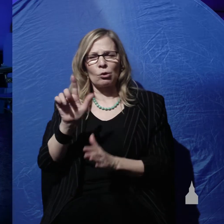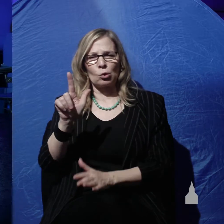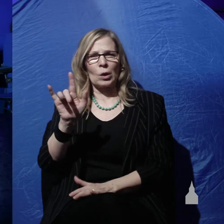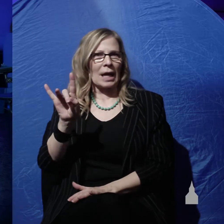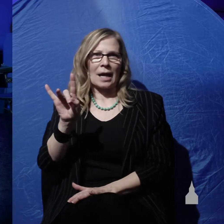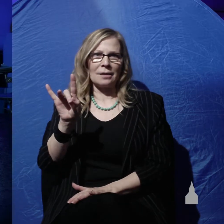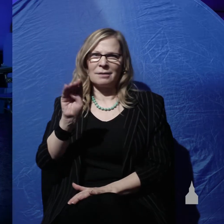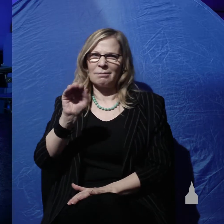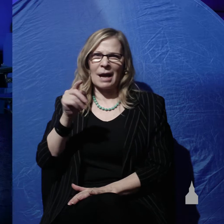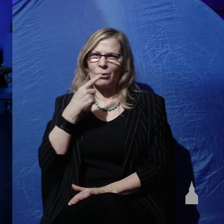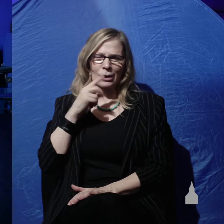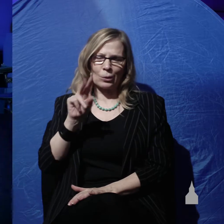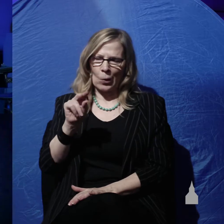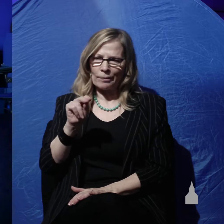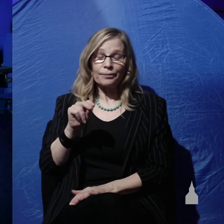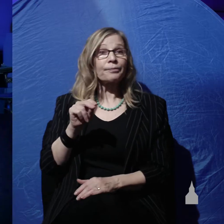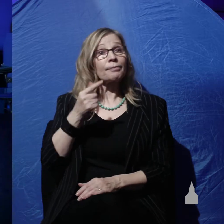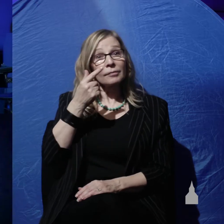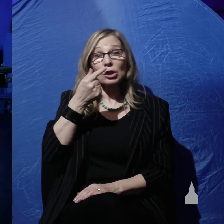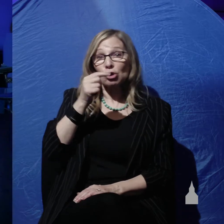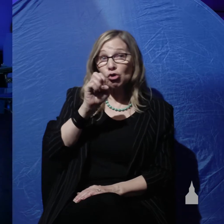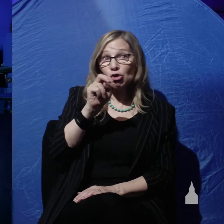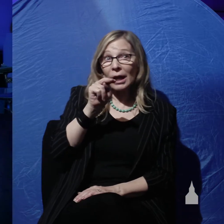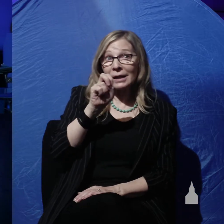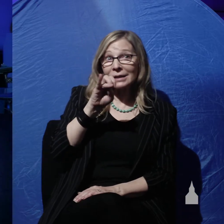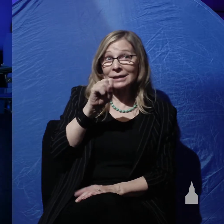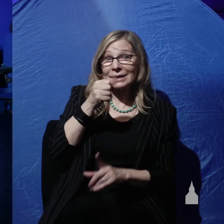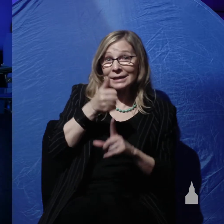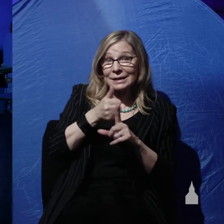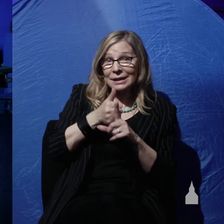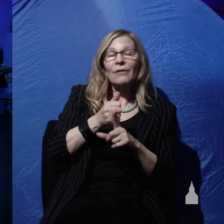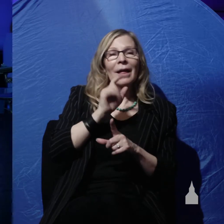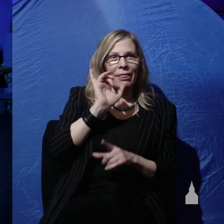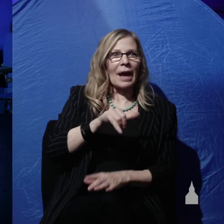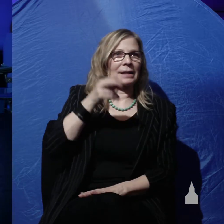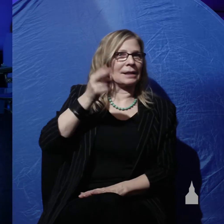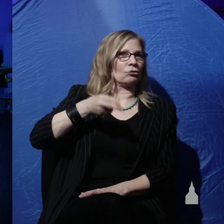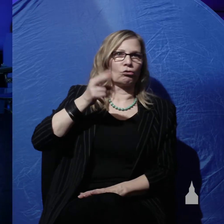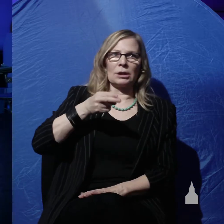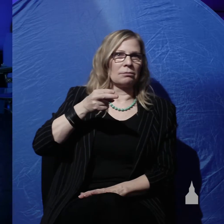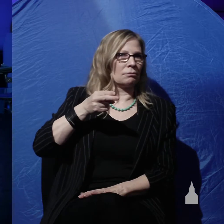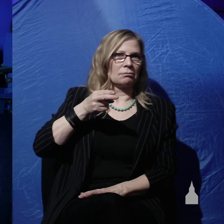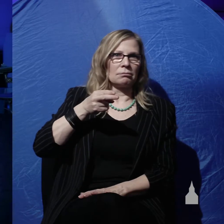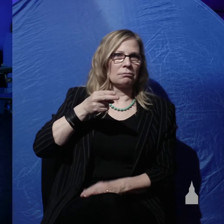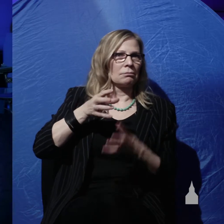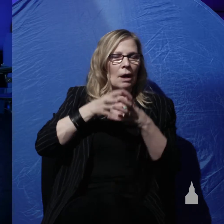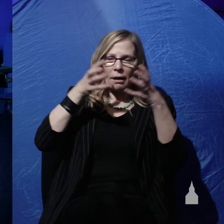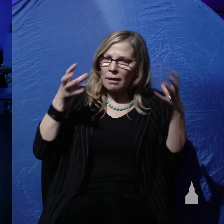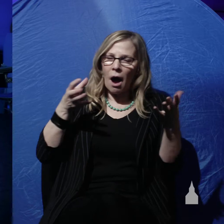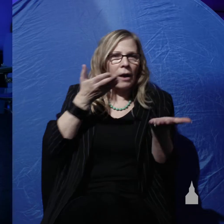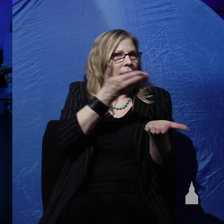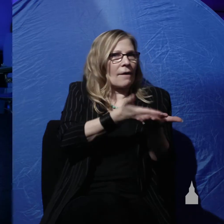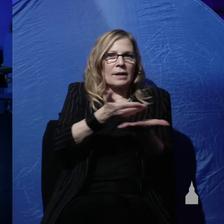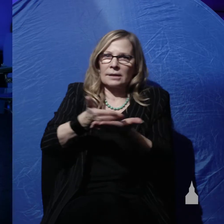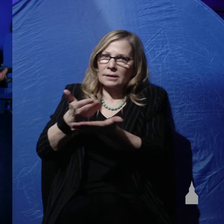But Genesis is history. And there's lots of lines of evidence that it is accurate history. There are the literary